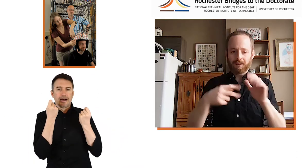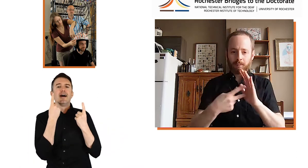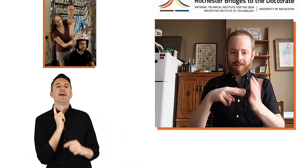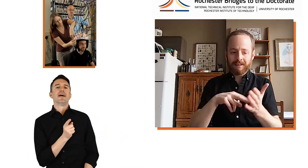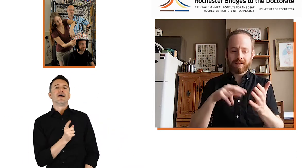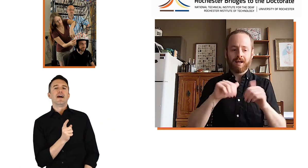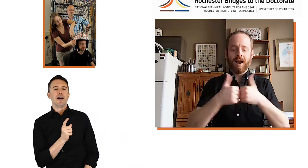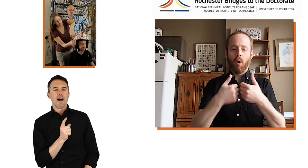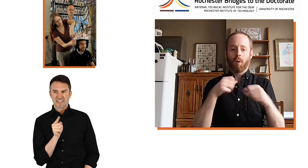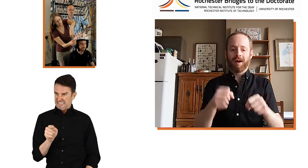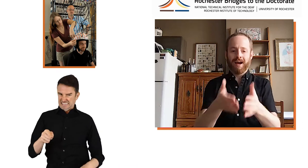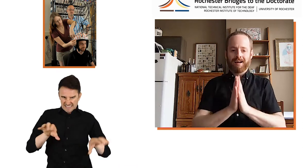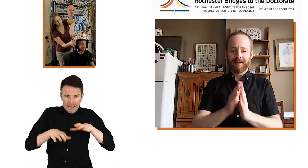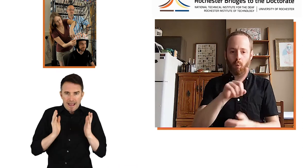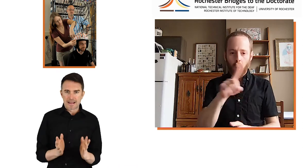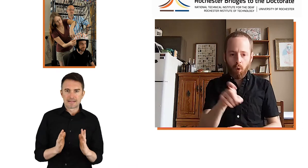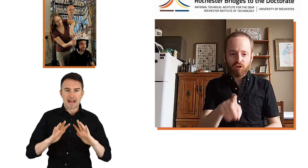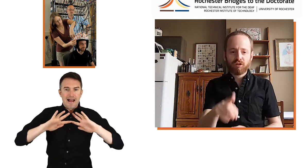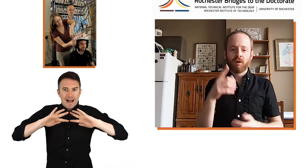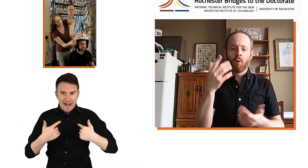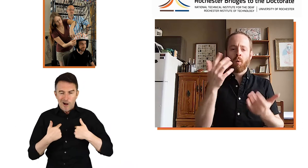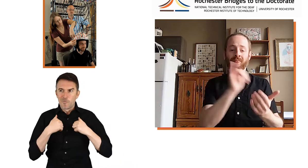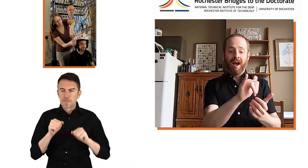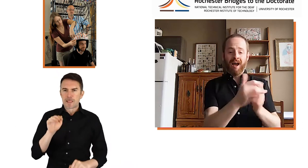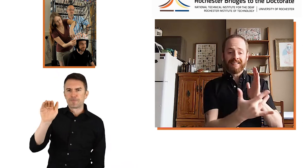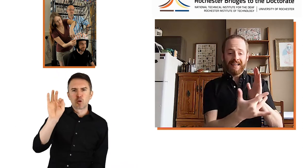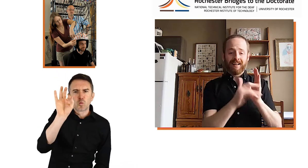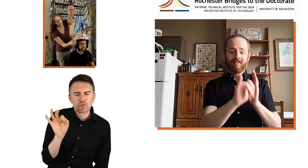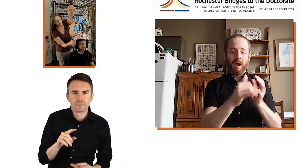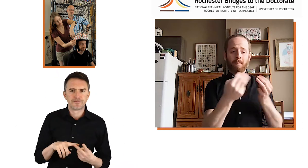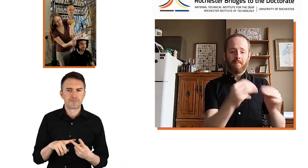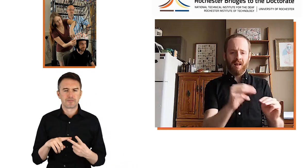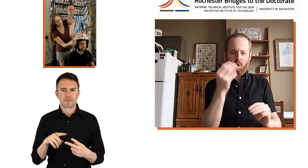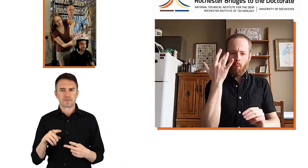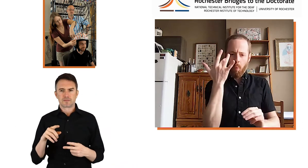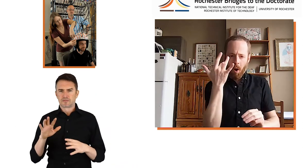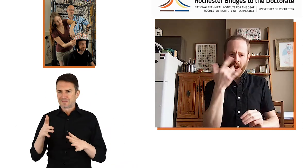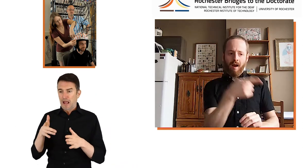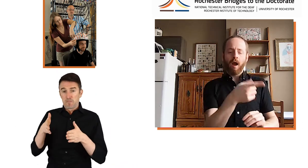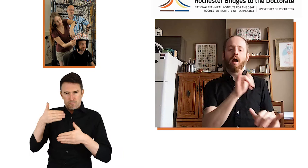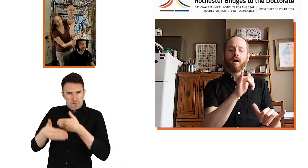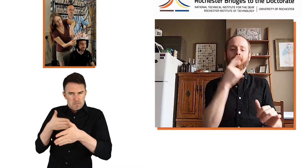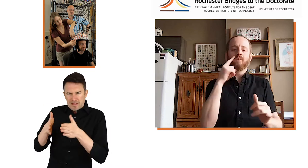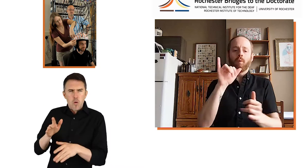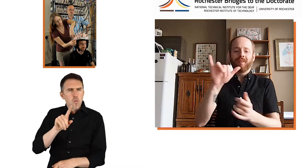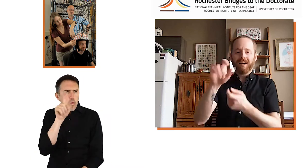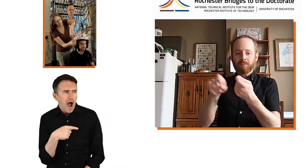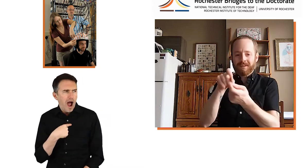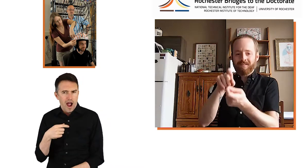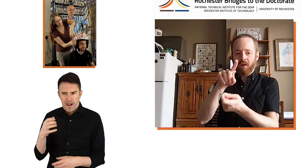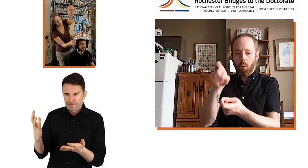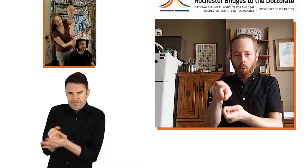what science meant and why certain technological